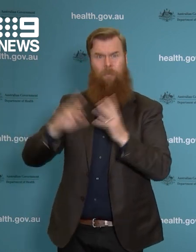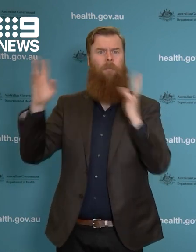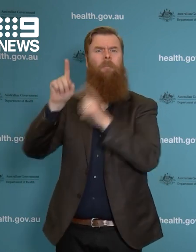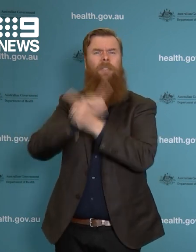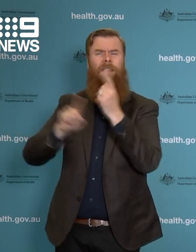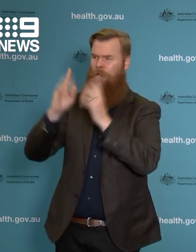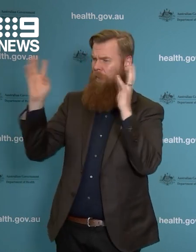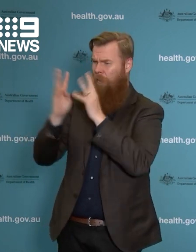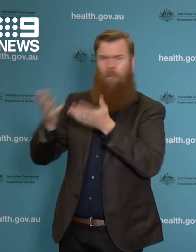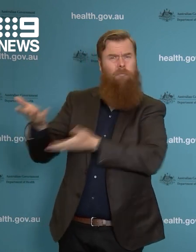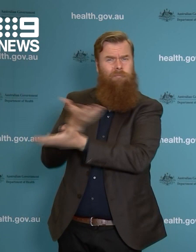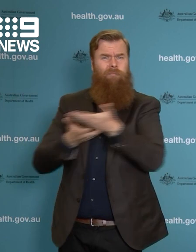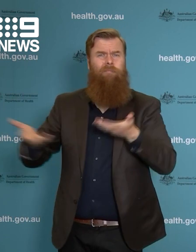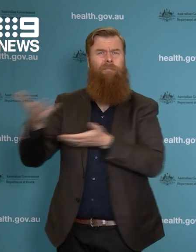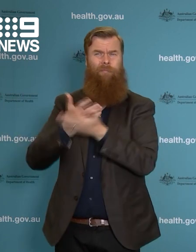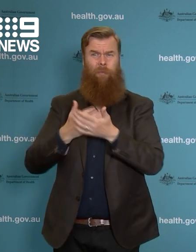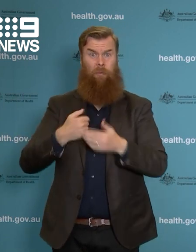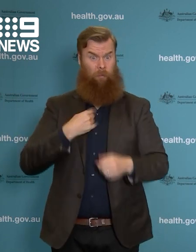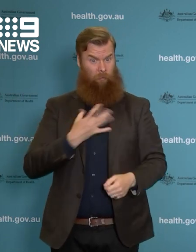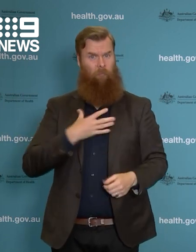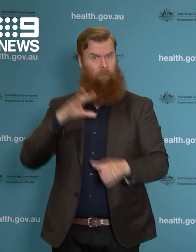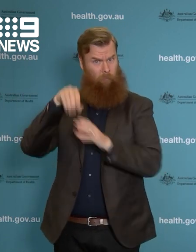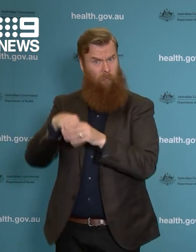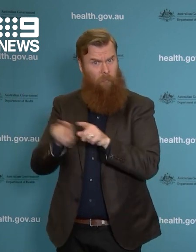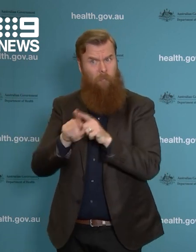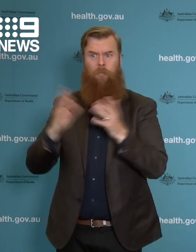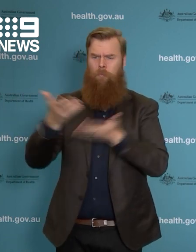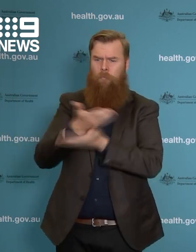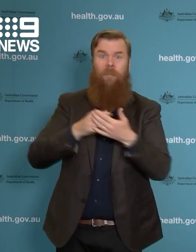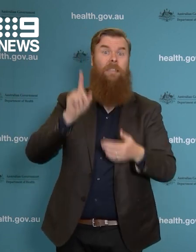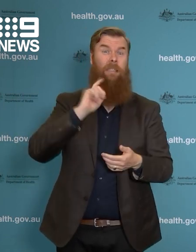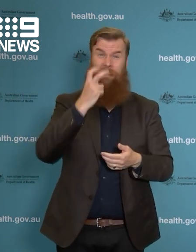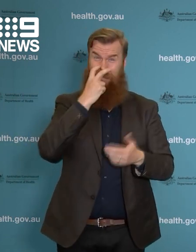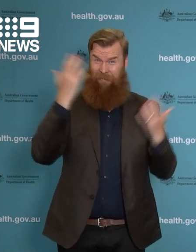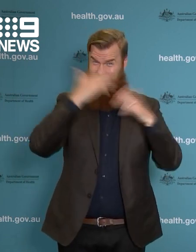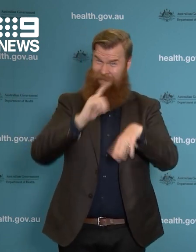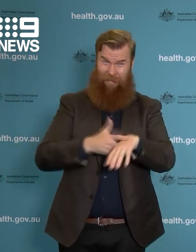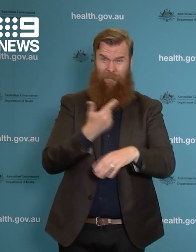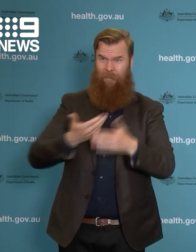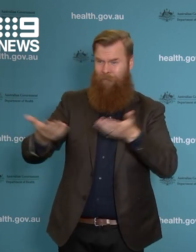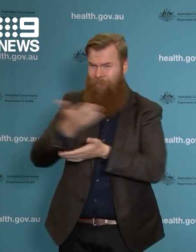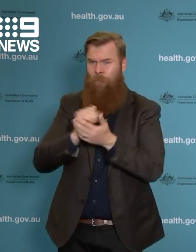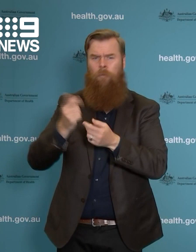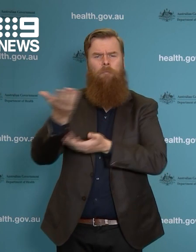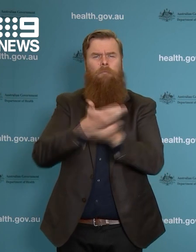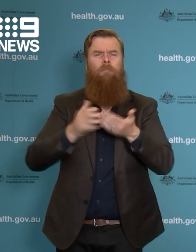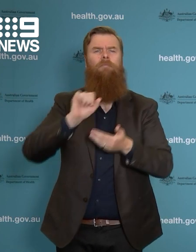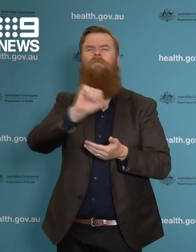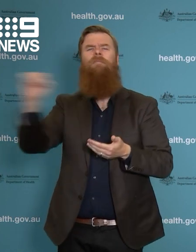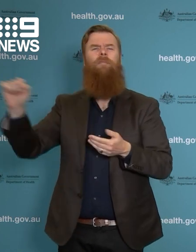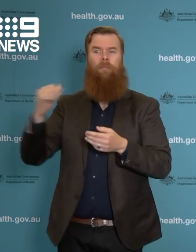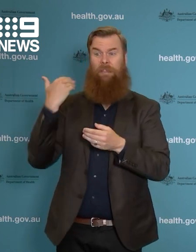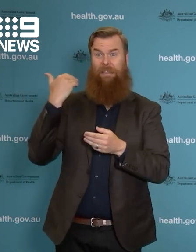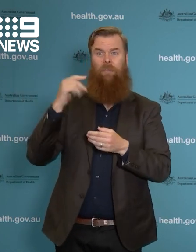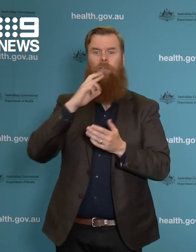meeting a lot. I had a meeting with them last night, quite late, just to finalise their latest statement on